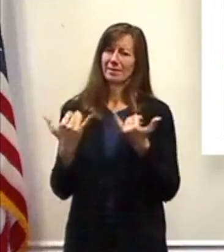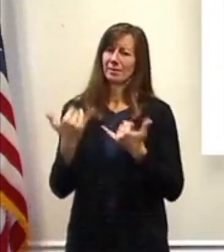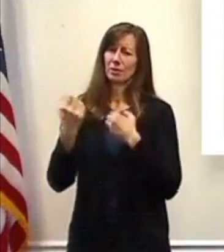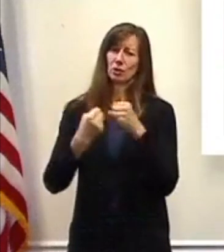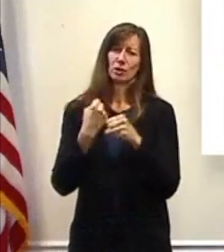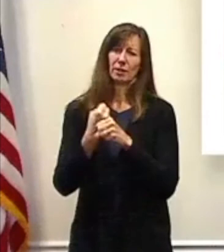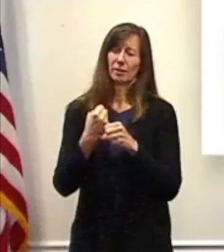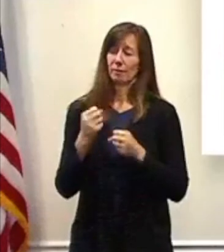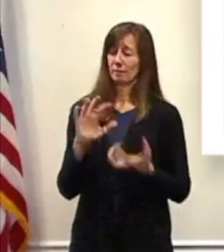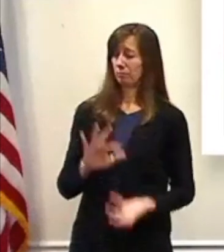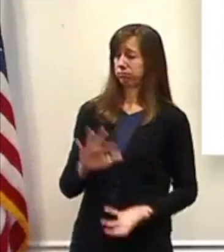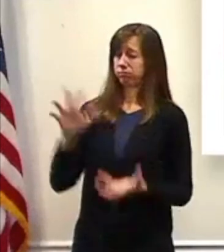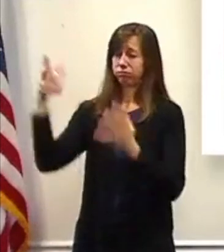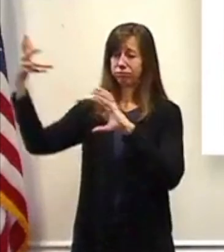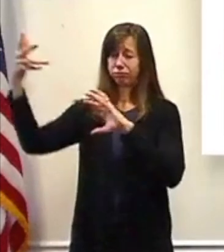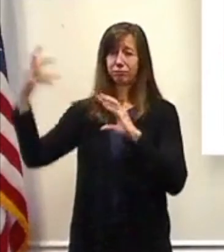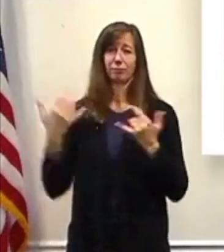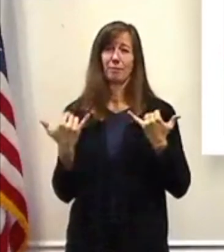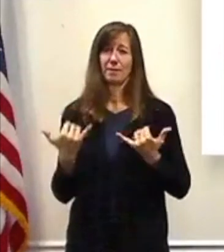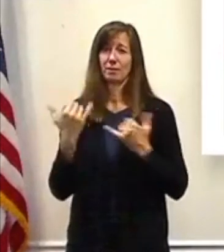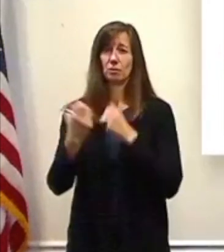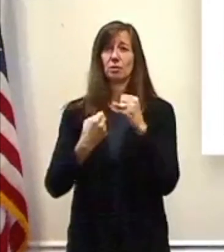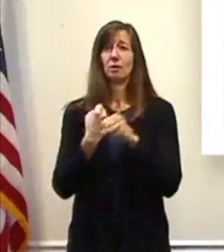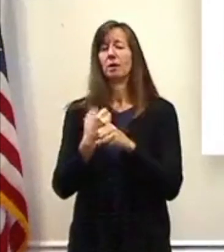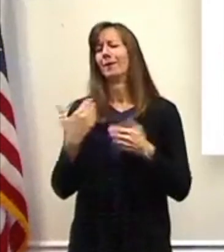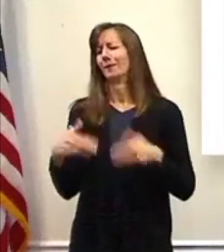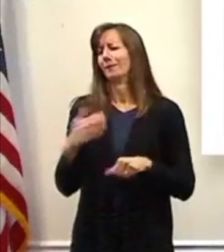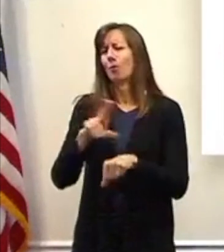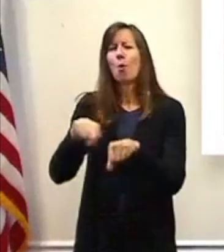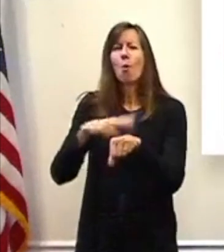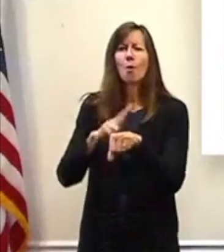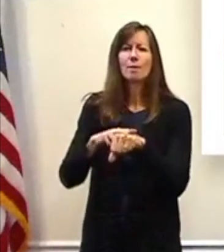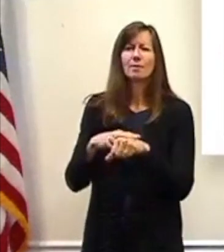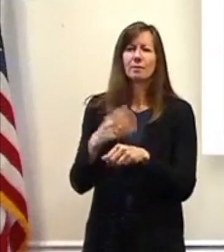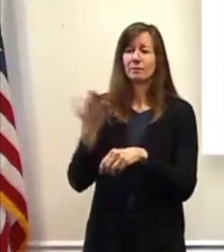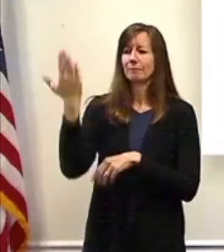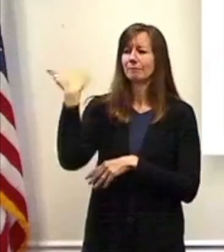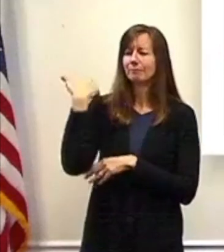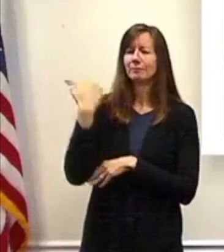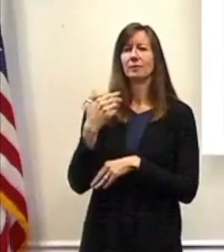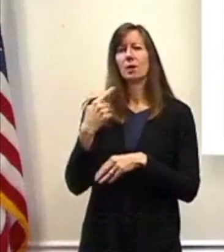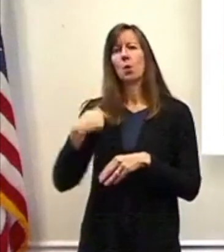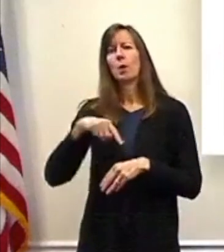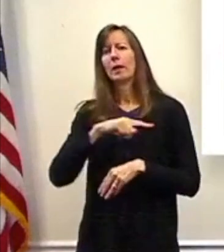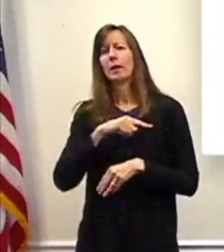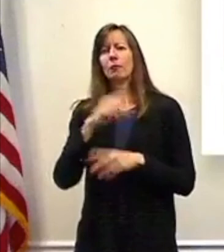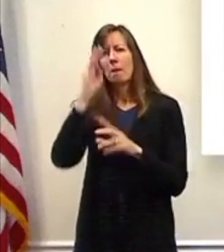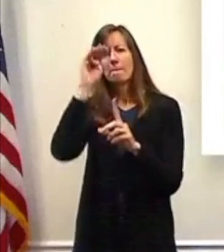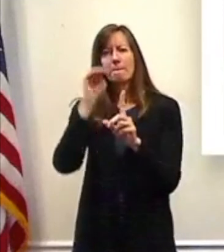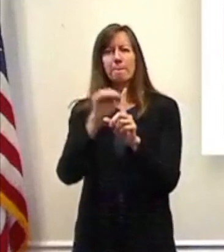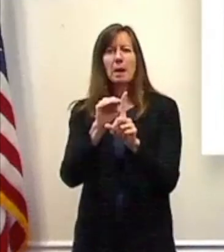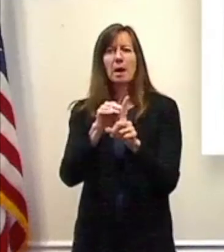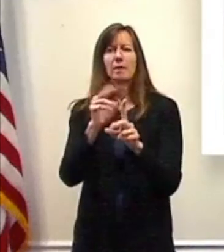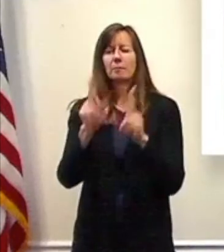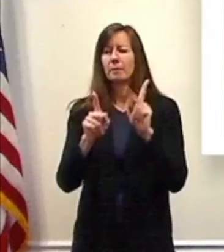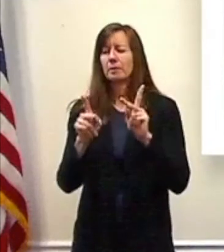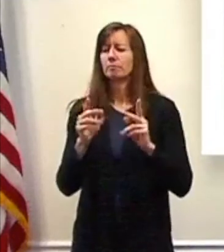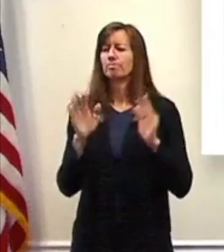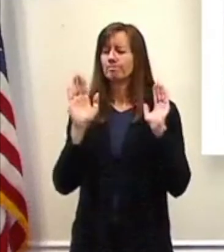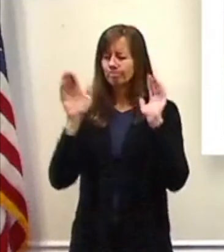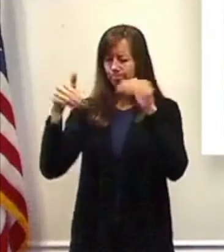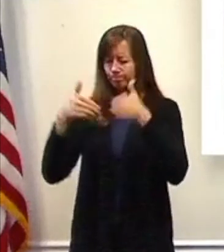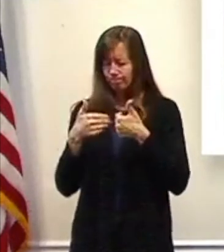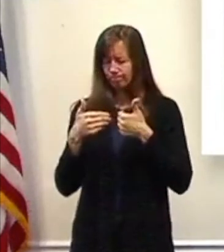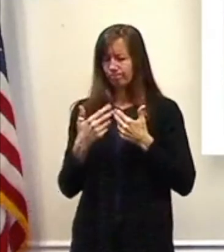certainly there have been moments this last year where we've been reminded to look inward and to take real stock of who we are as a